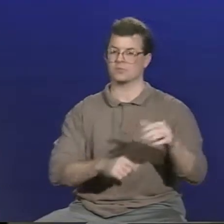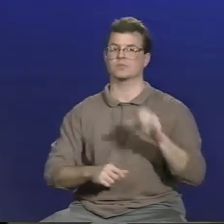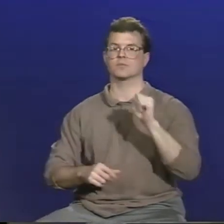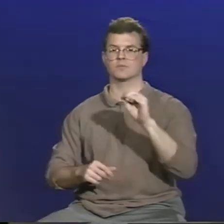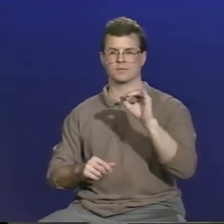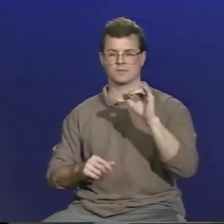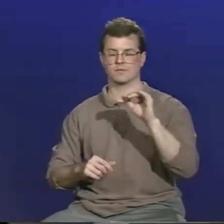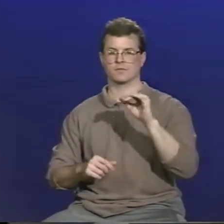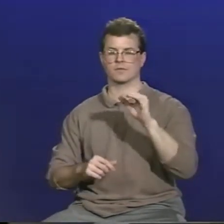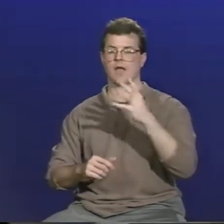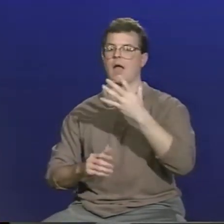this technology.